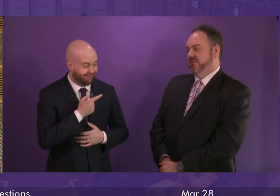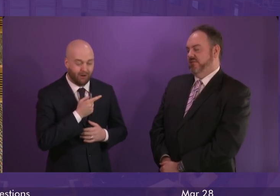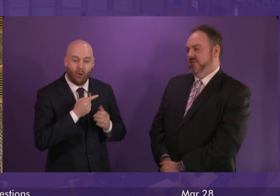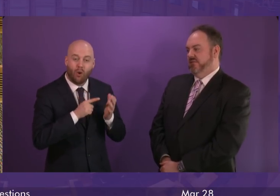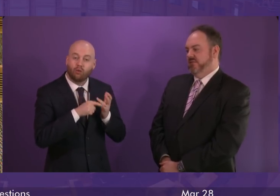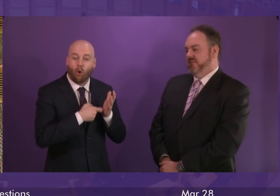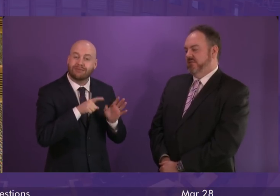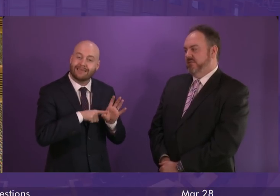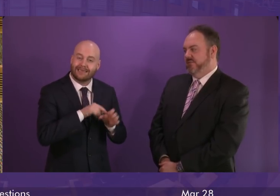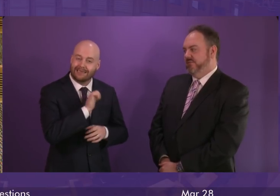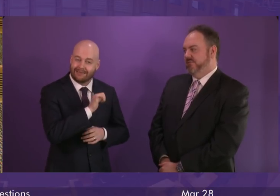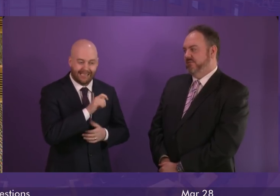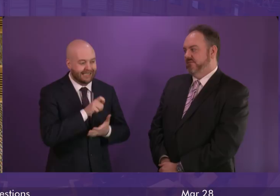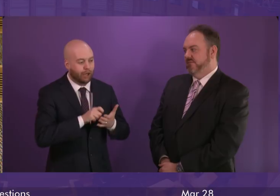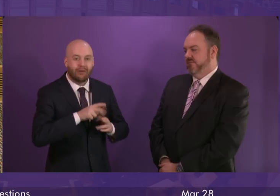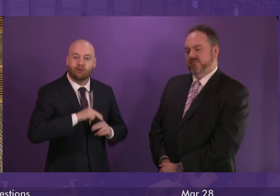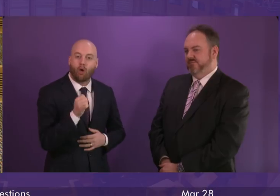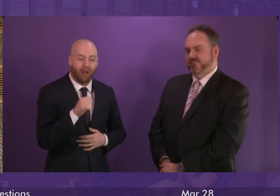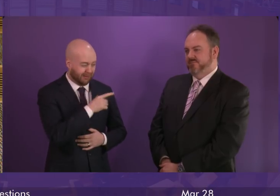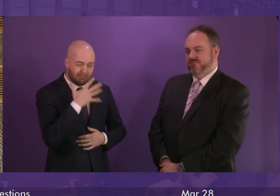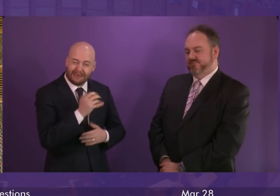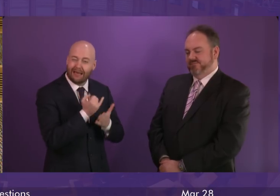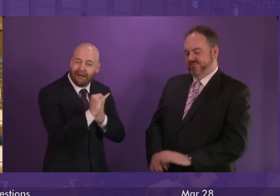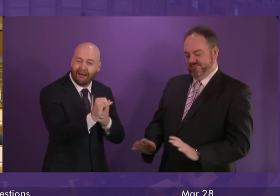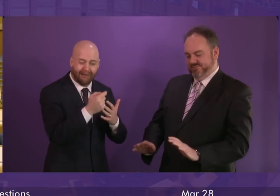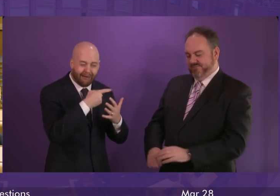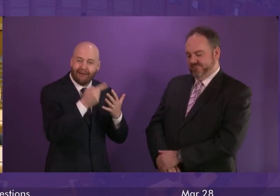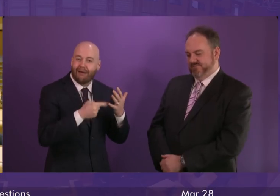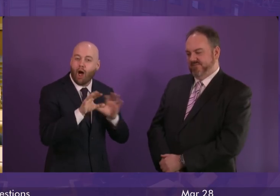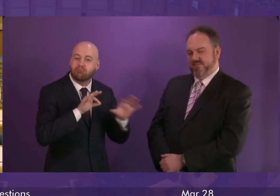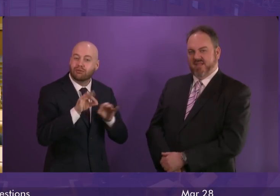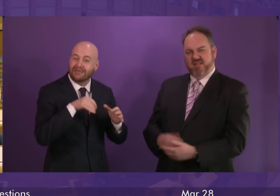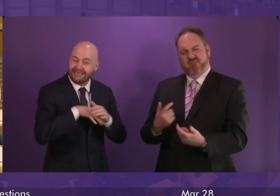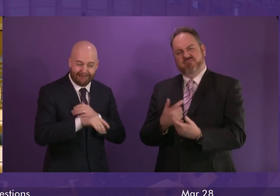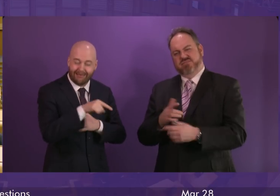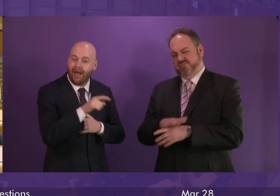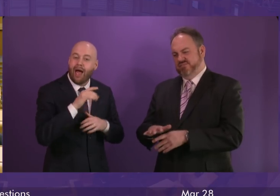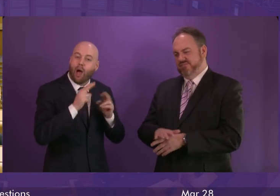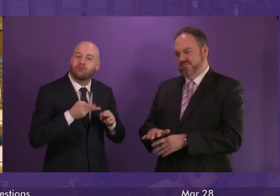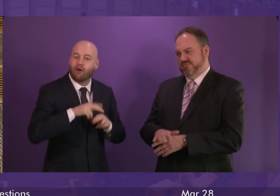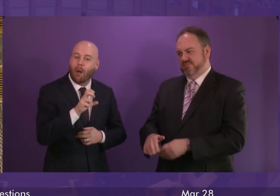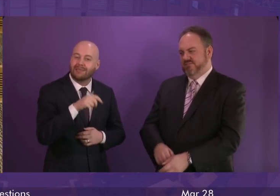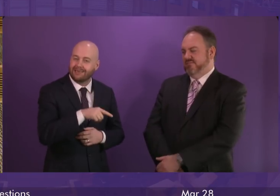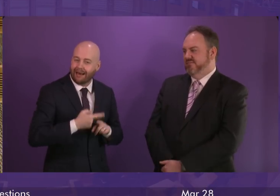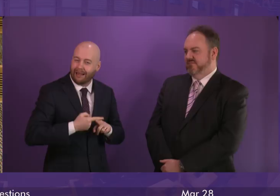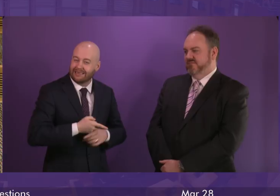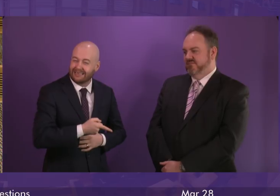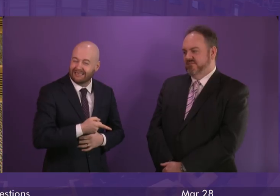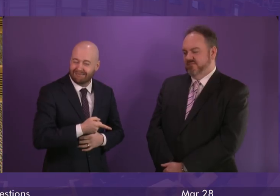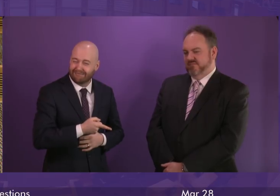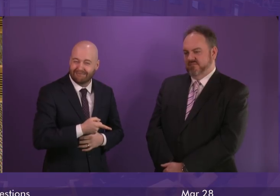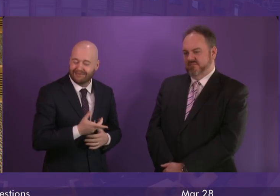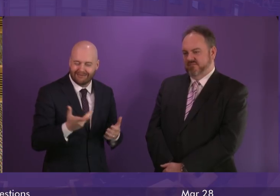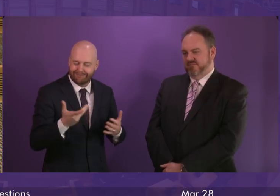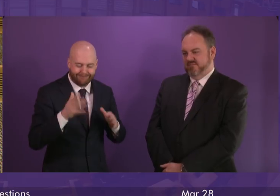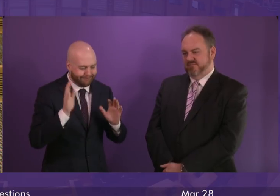abstained on every single option in the House of Commons last night. LAUGHTER But as